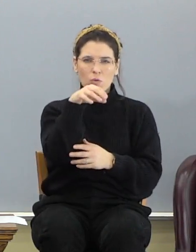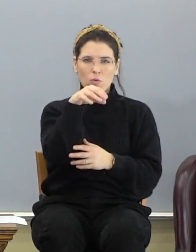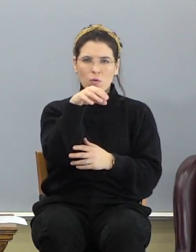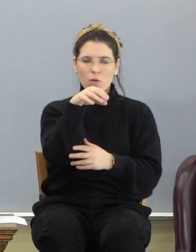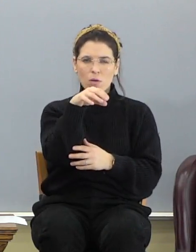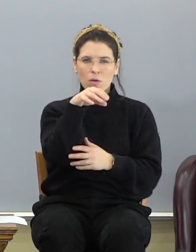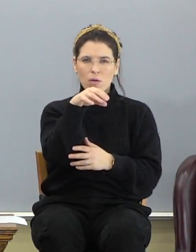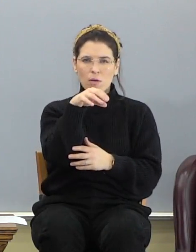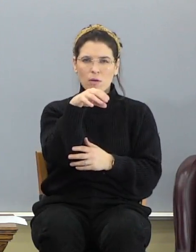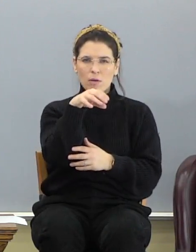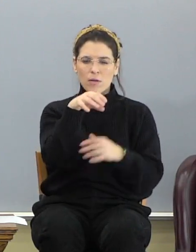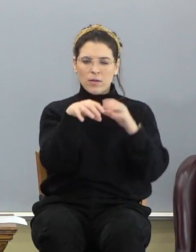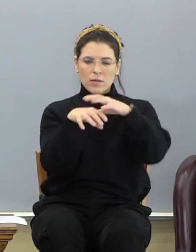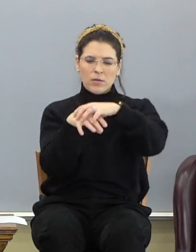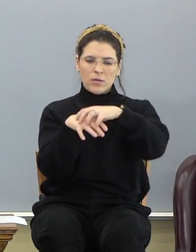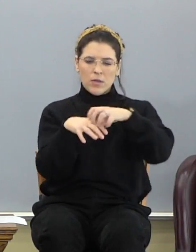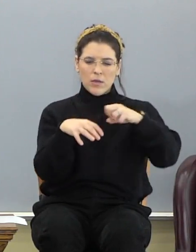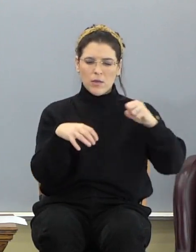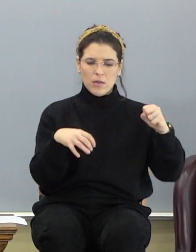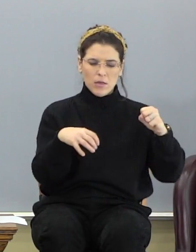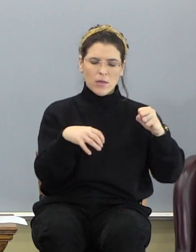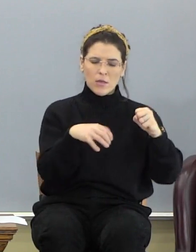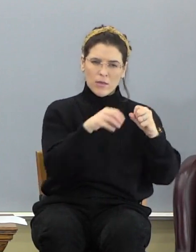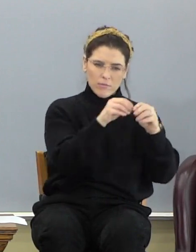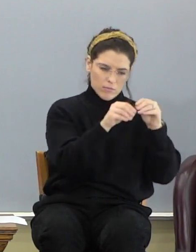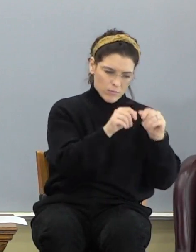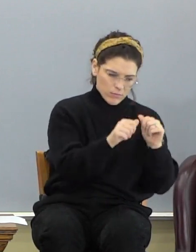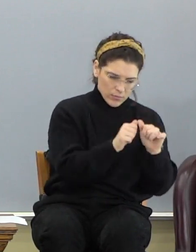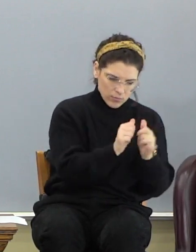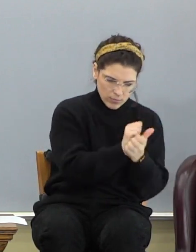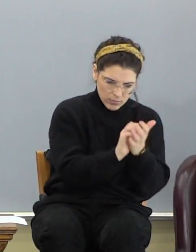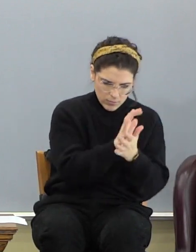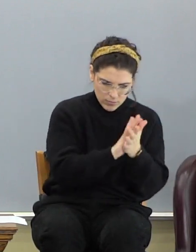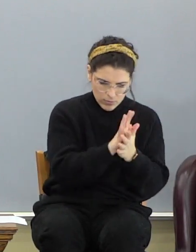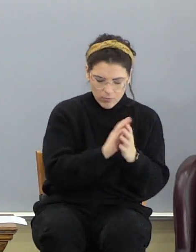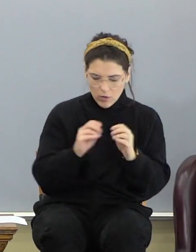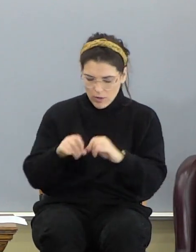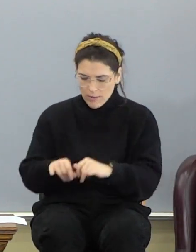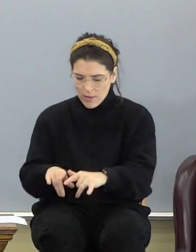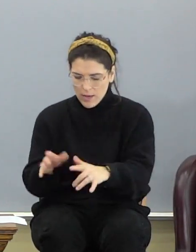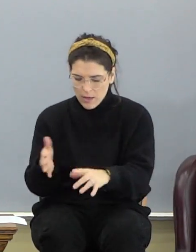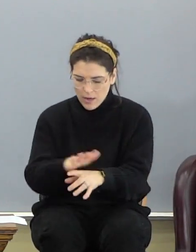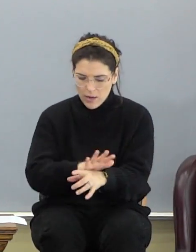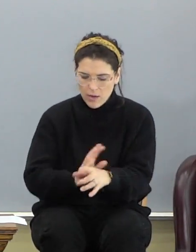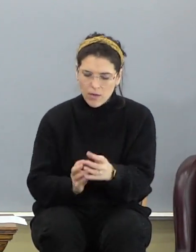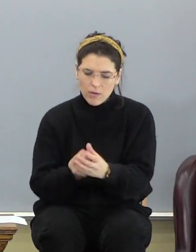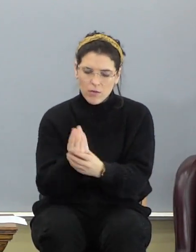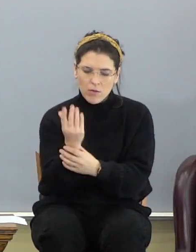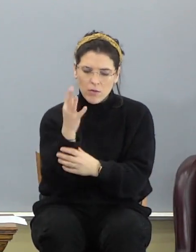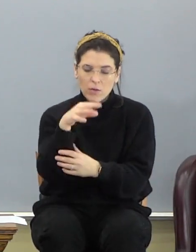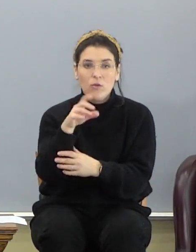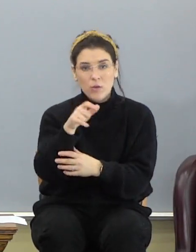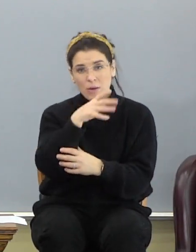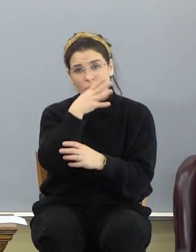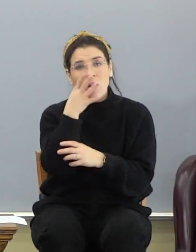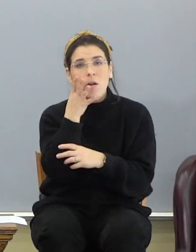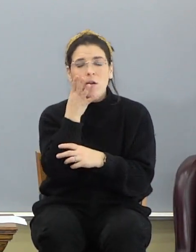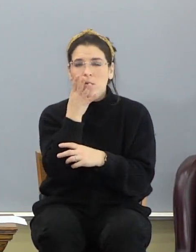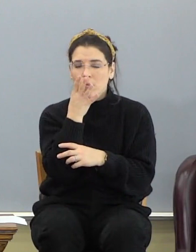take it, harvest it. That means you've got to plant it. It means you've got to have a farm,